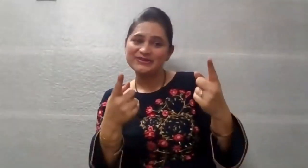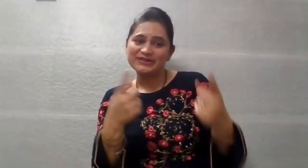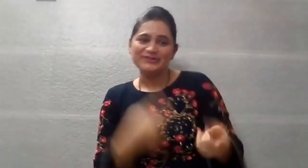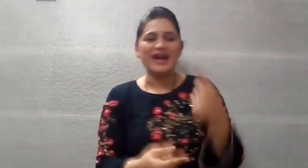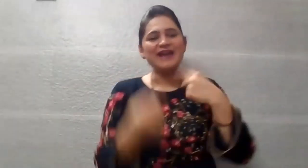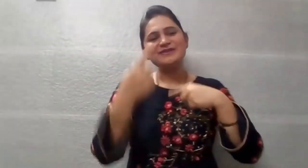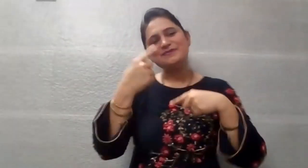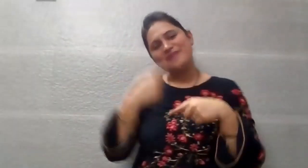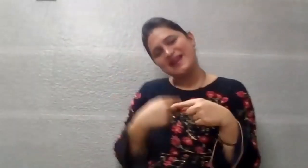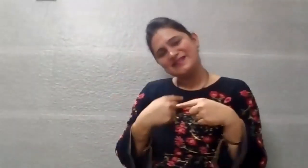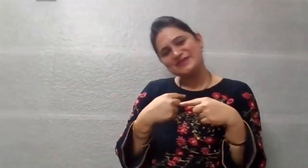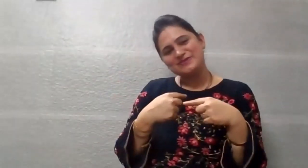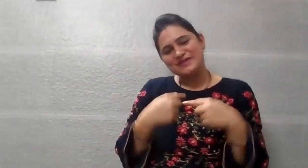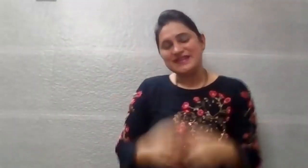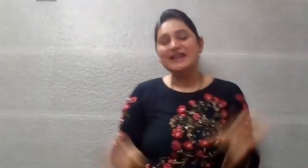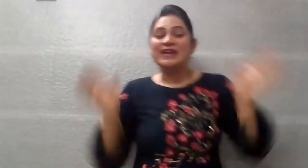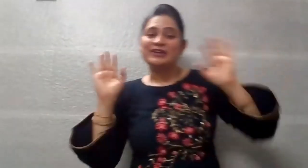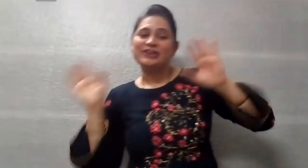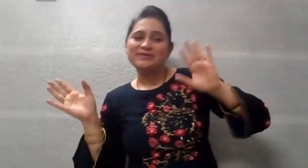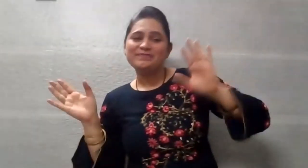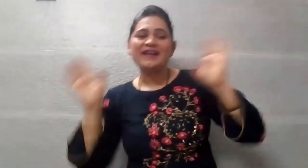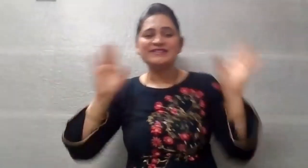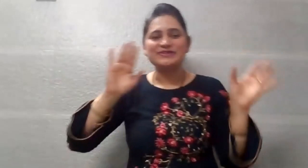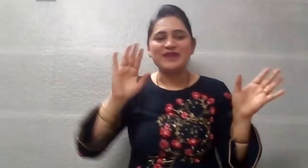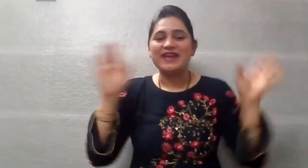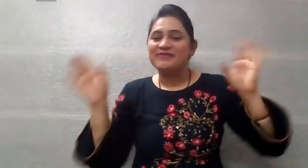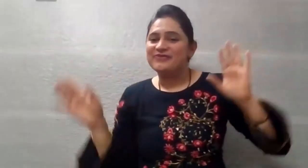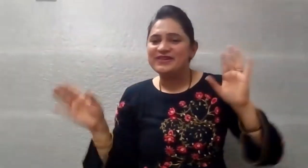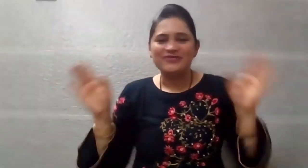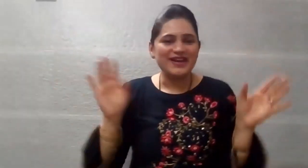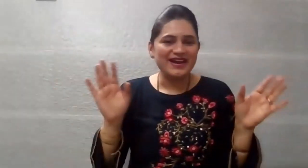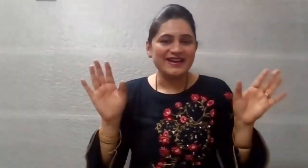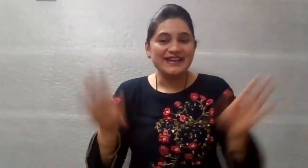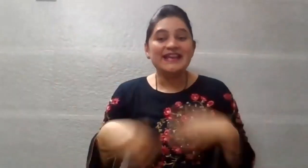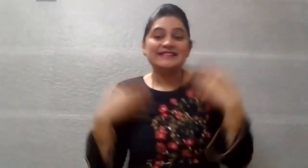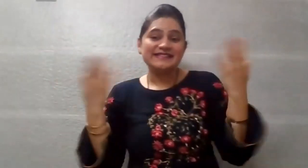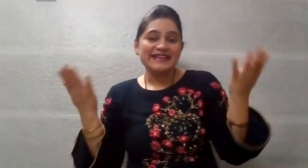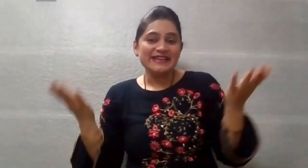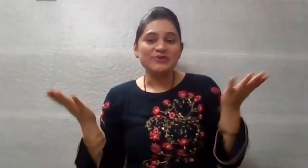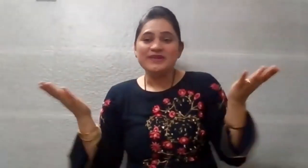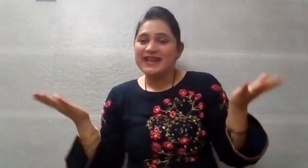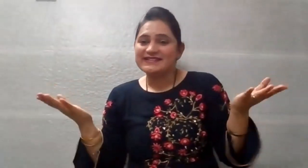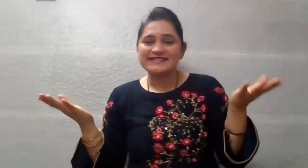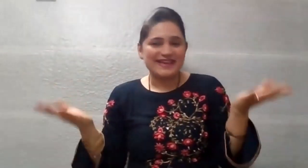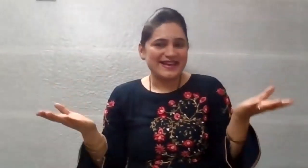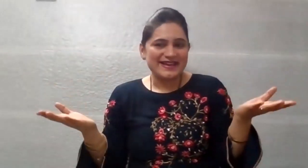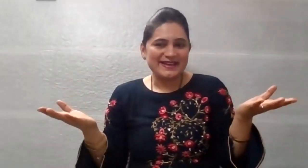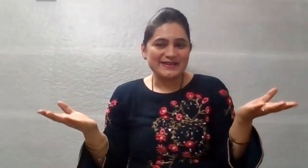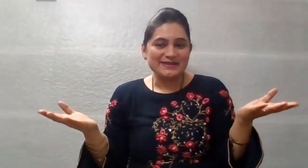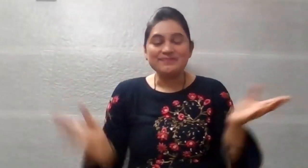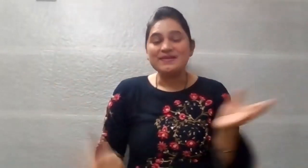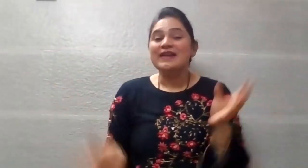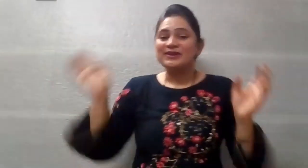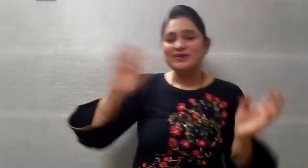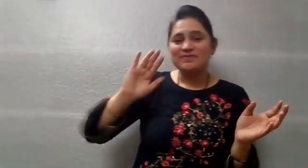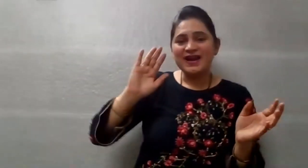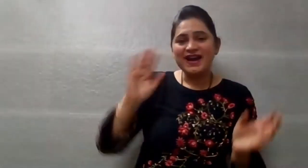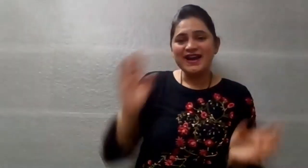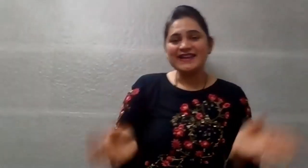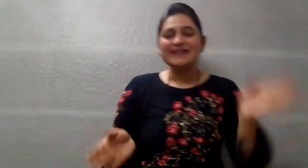Goodbye to you. And goodbye to me. Goodbye to everyone. See you next time.